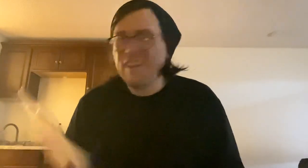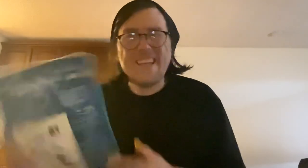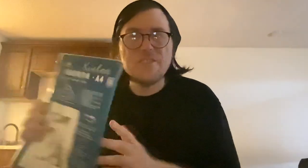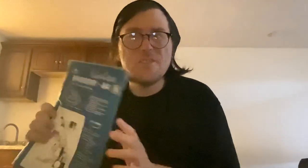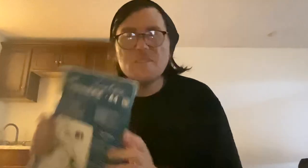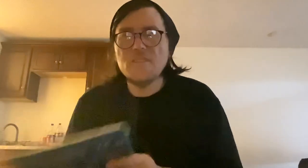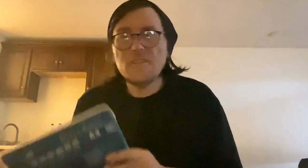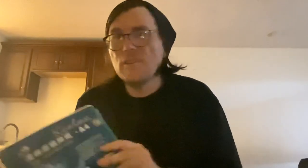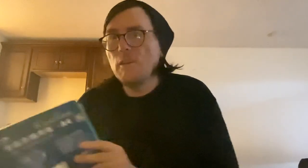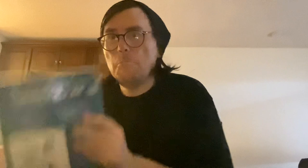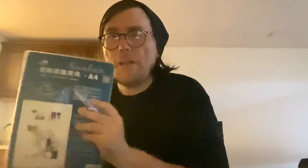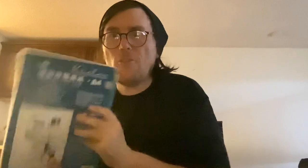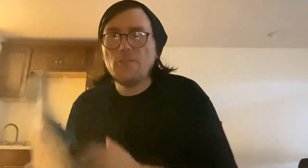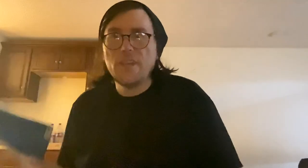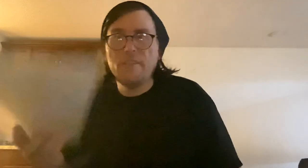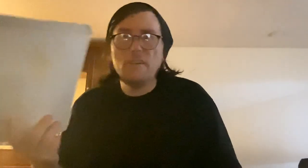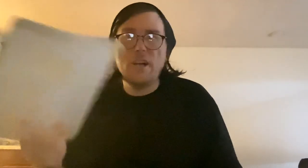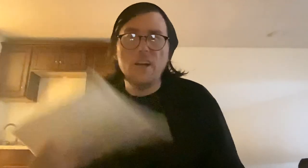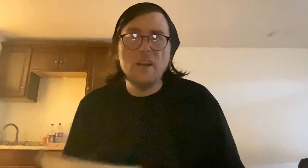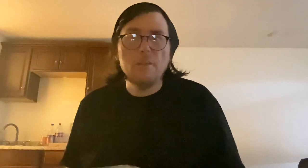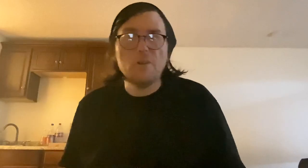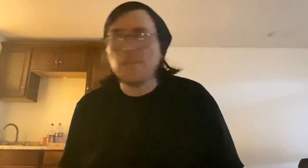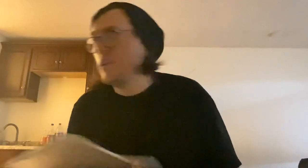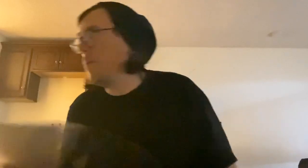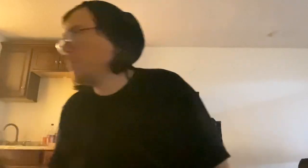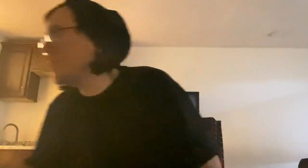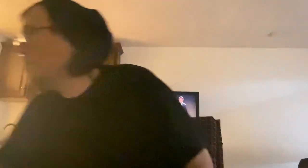or less, bigger than an American comic book.